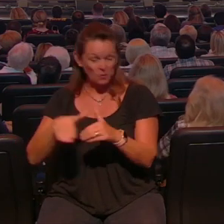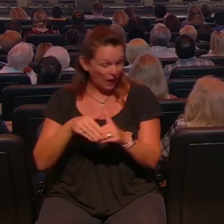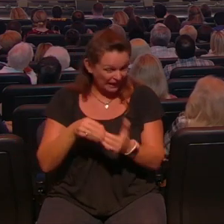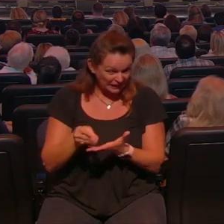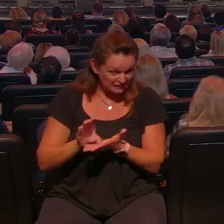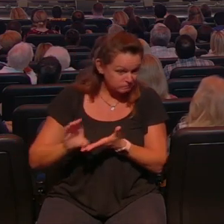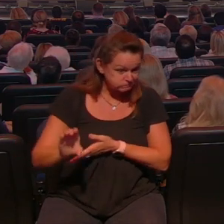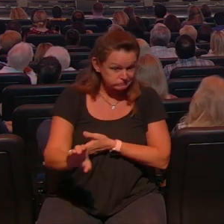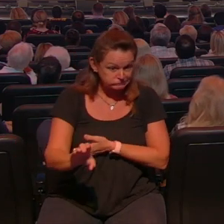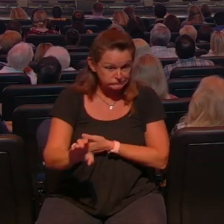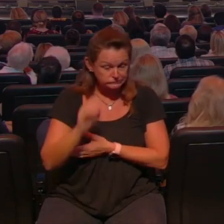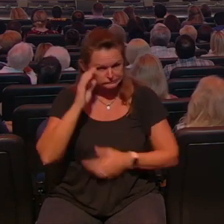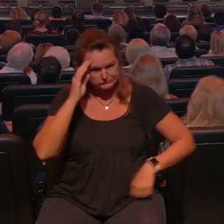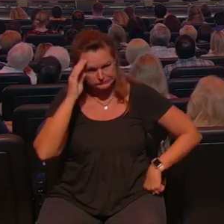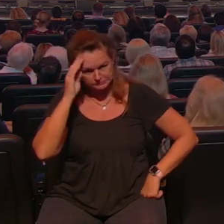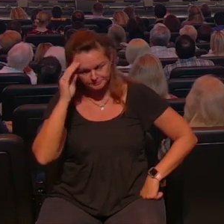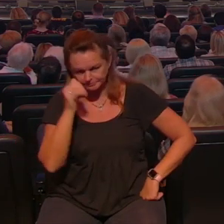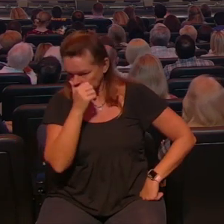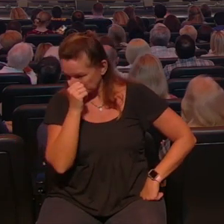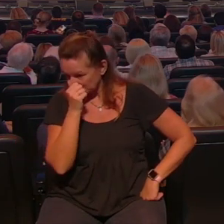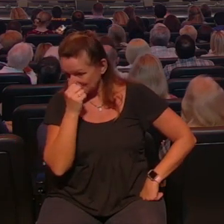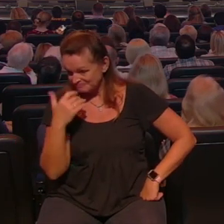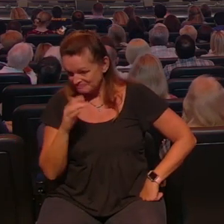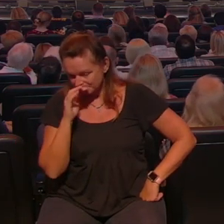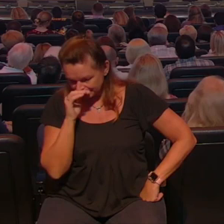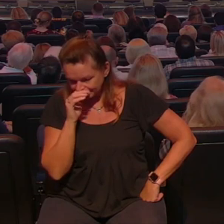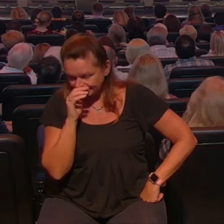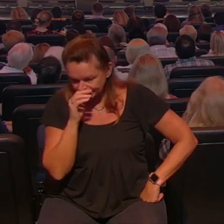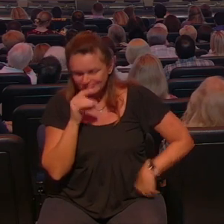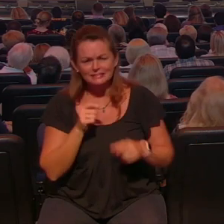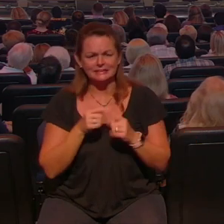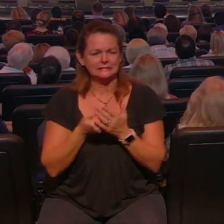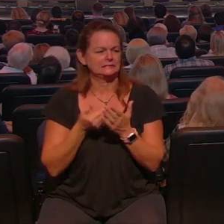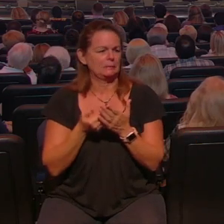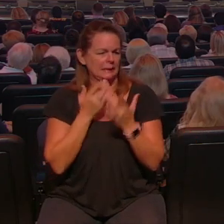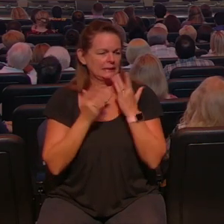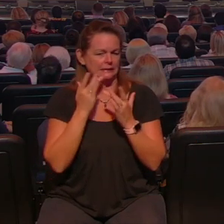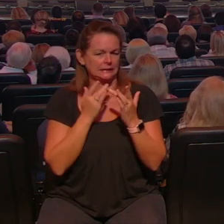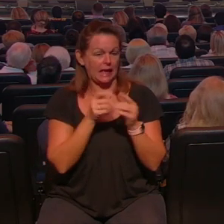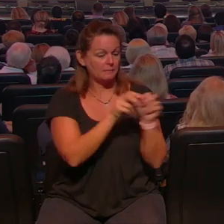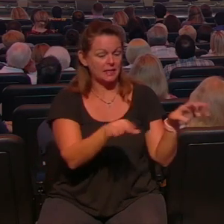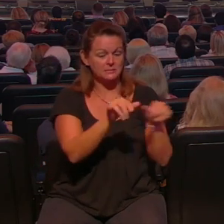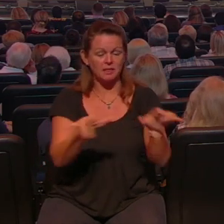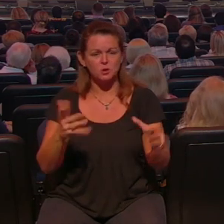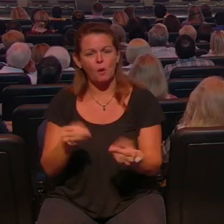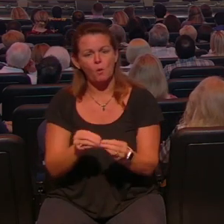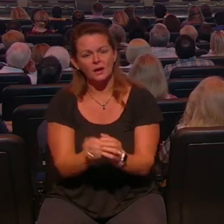and you know I've got a you know so it'd be good if I could have a little more income plus I could bless some more people and so you plant